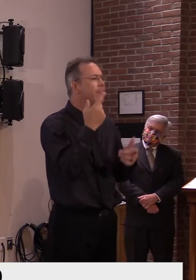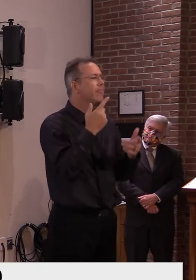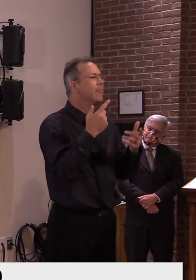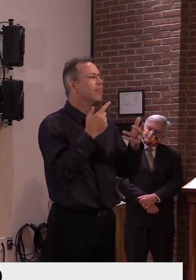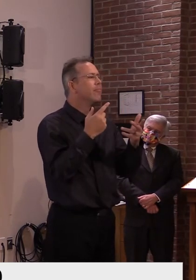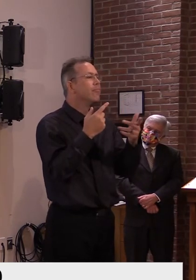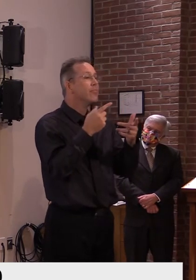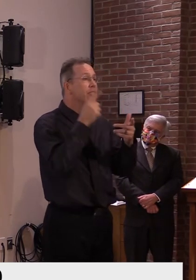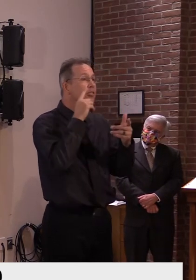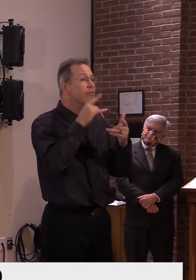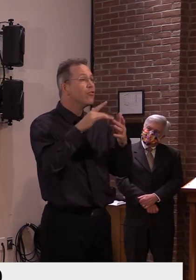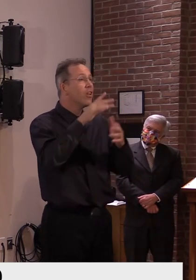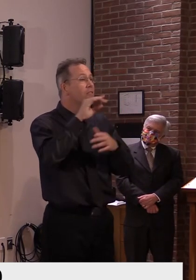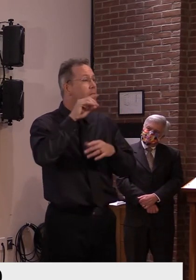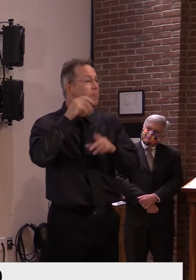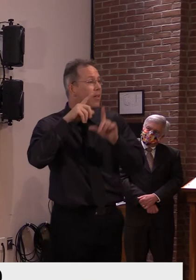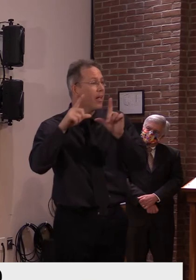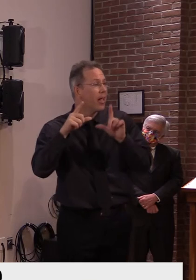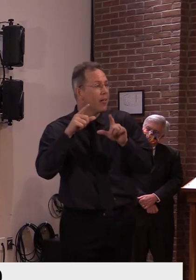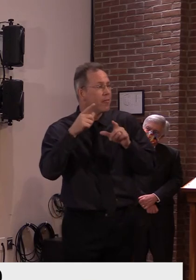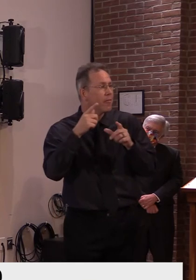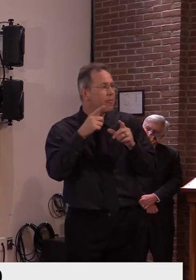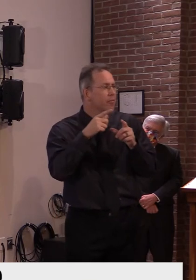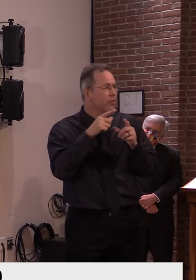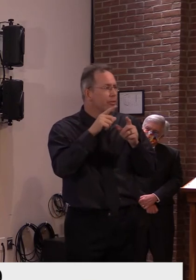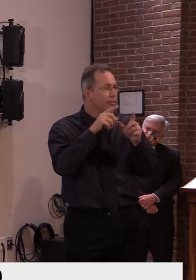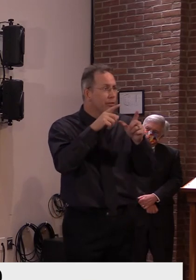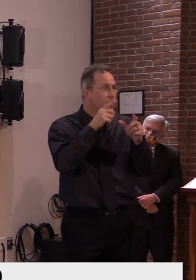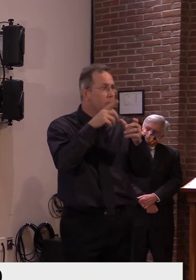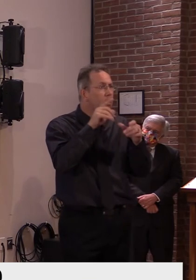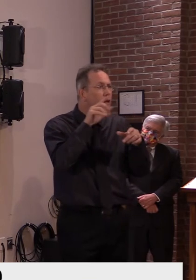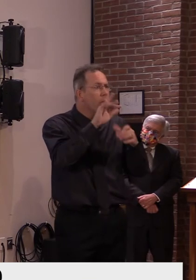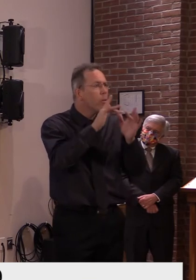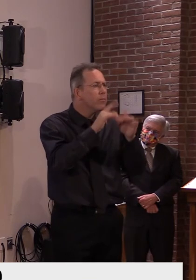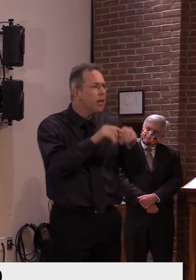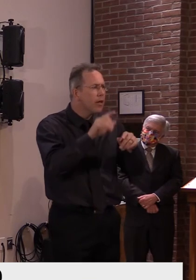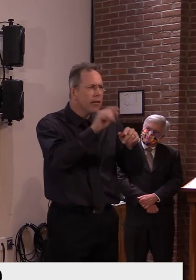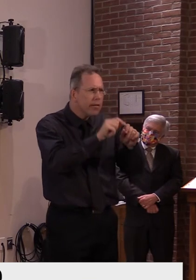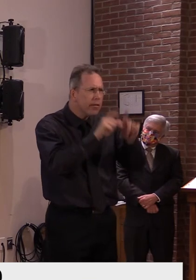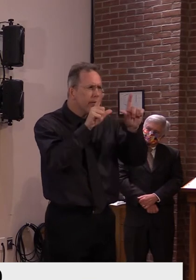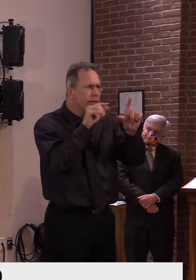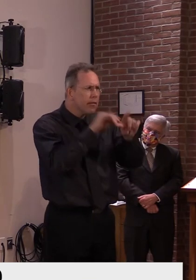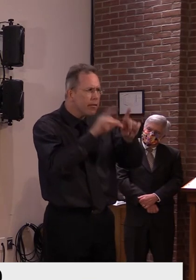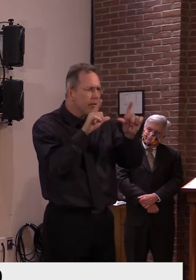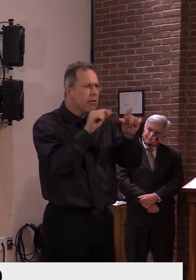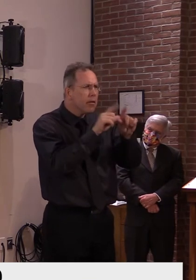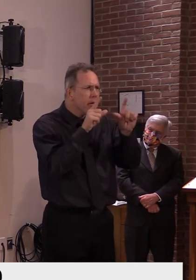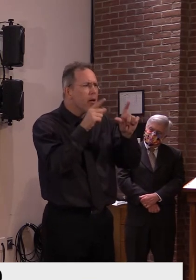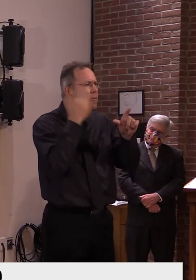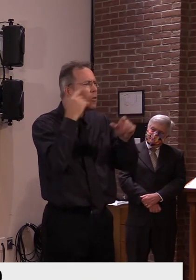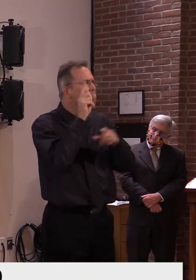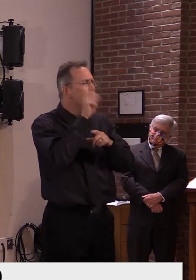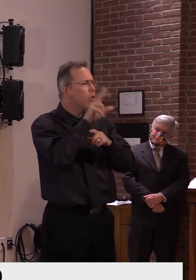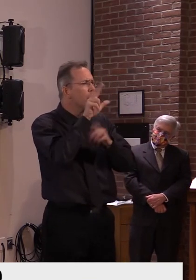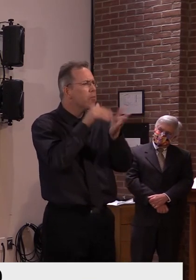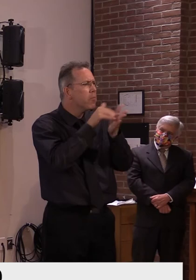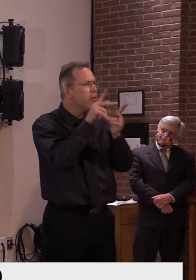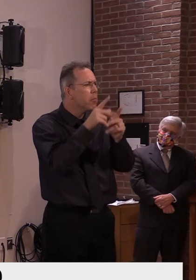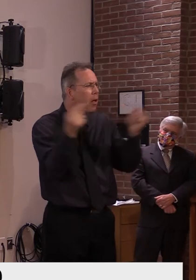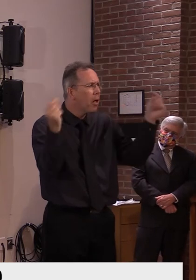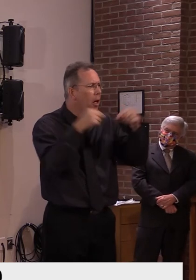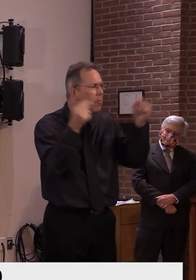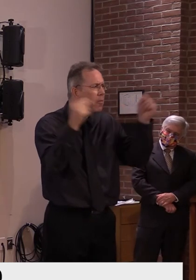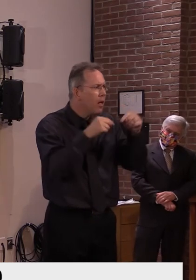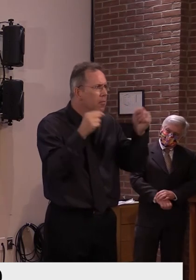within any given 30-day period, there's about 1.3 million interactions. So there is really significant, you know,